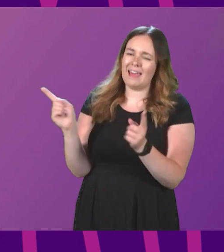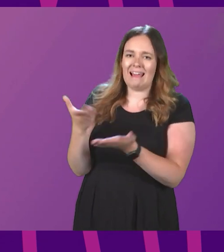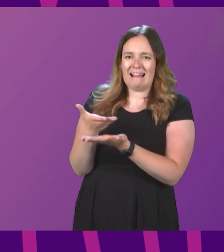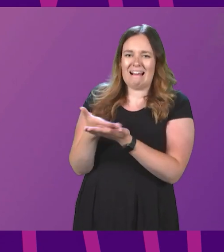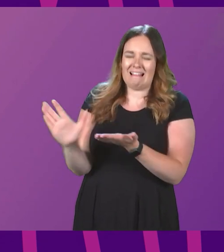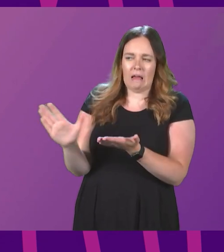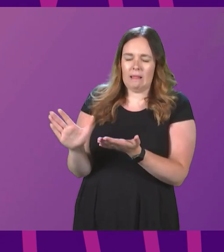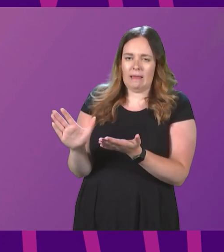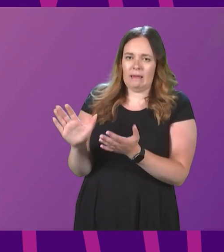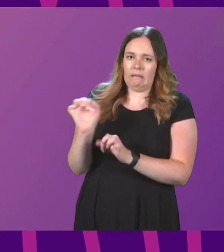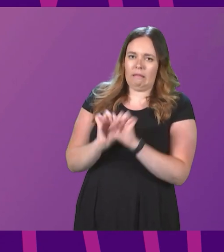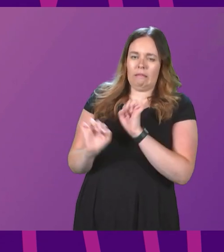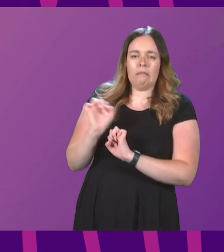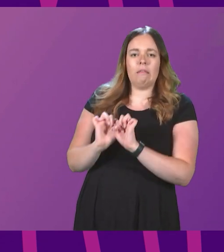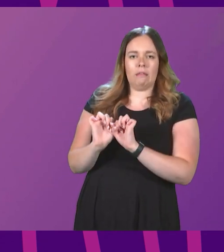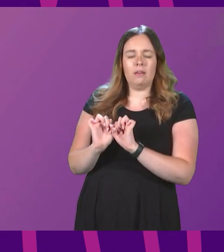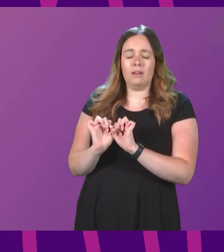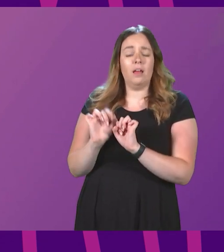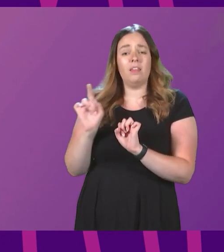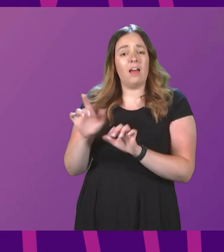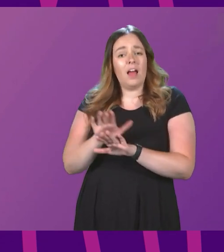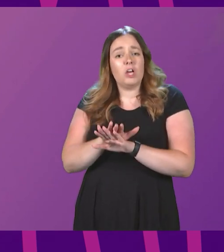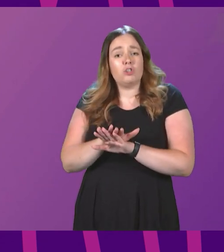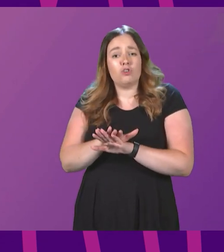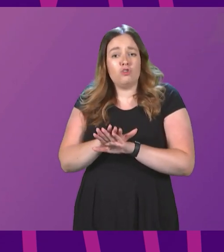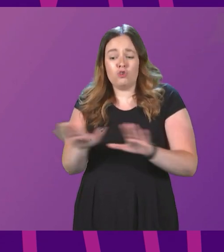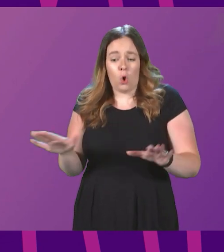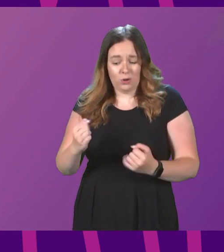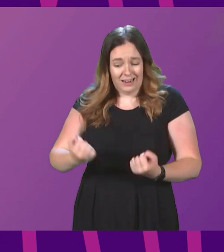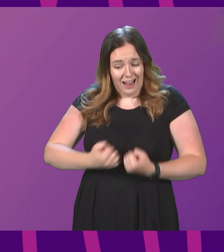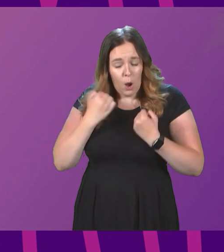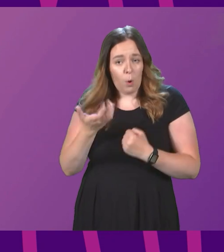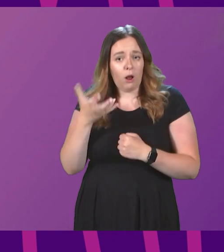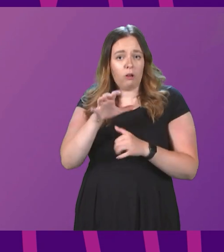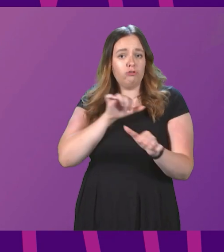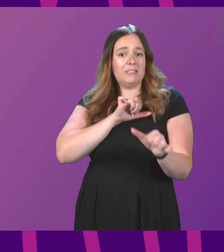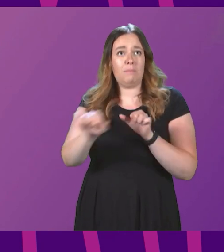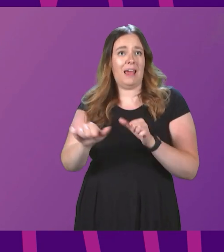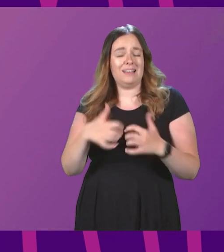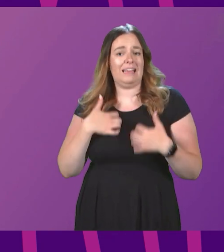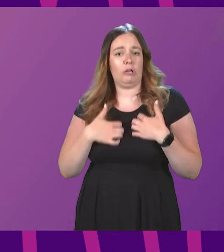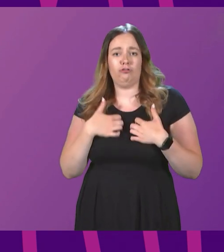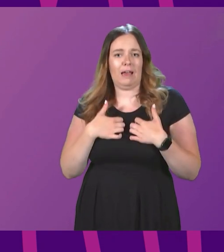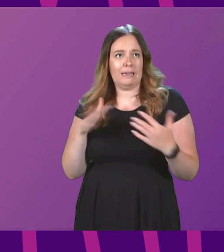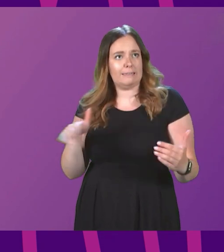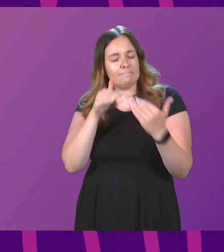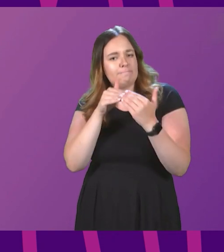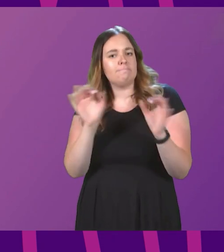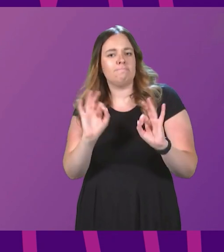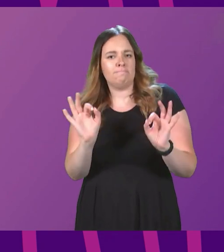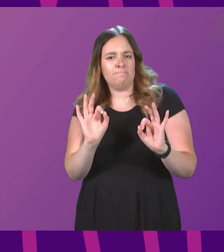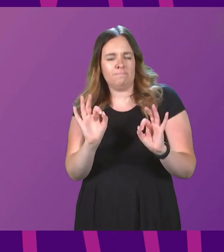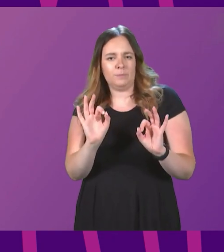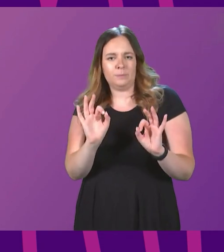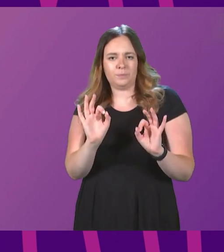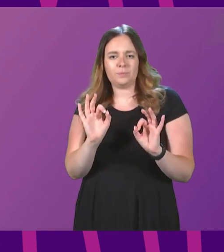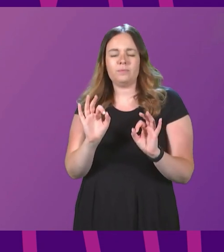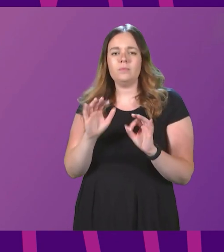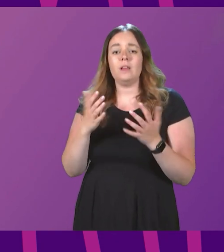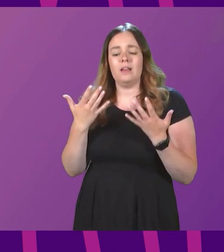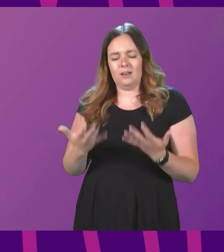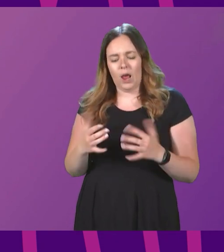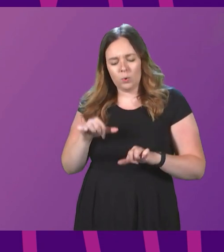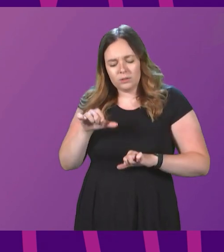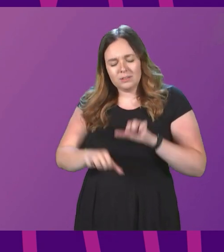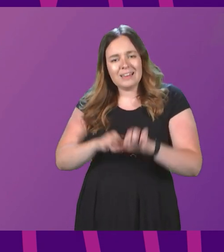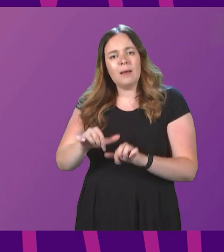clearly fear. That is not in the country's best interests. Let me turn then to the detail of the steps we will now